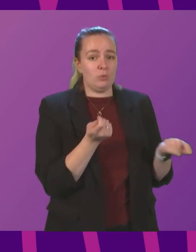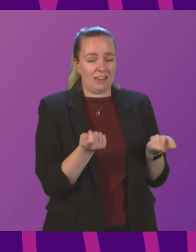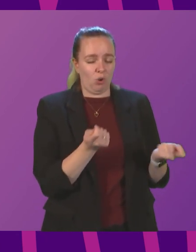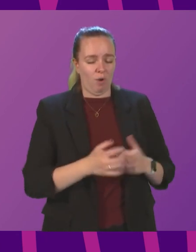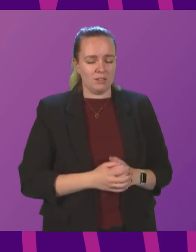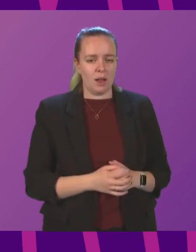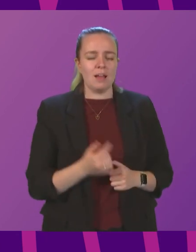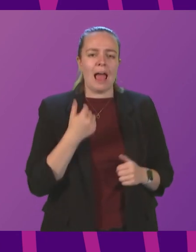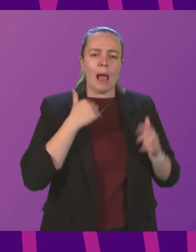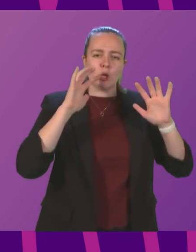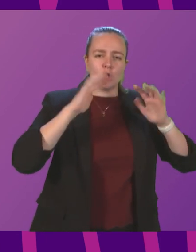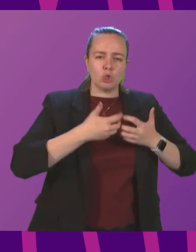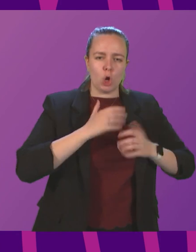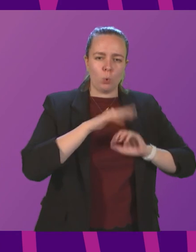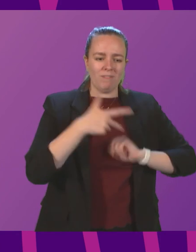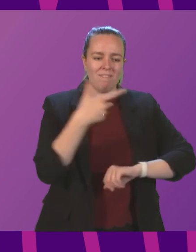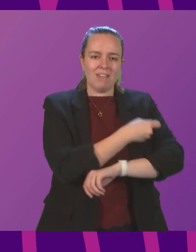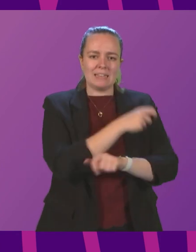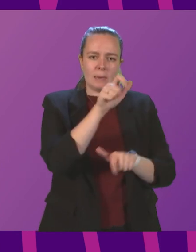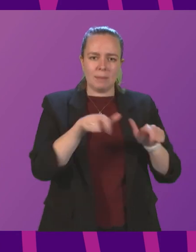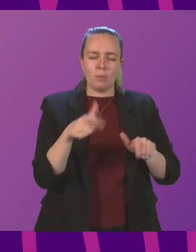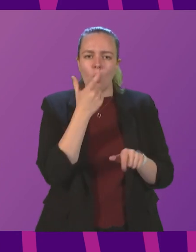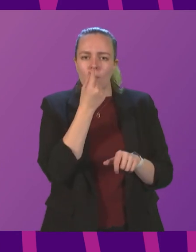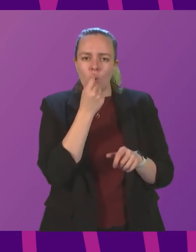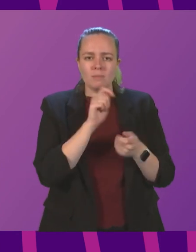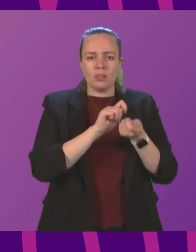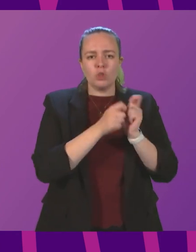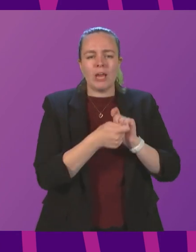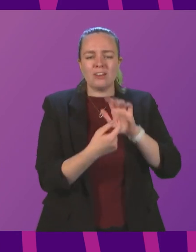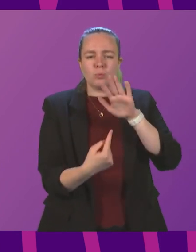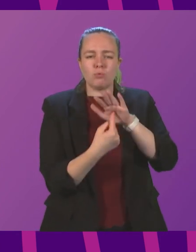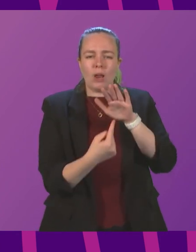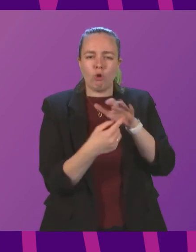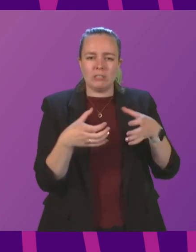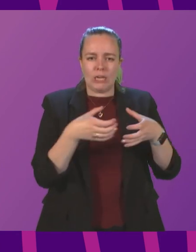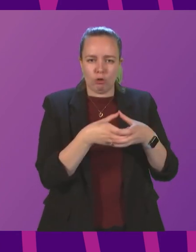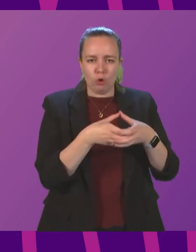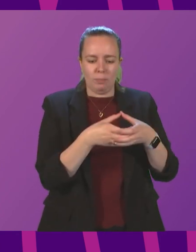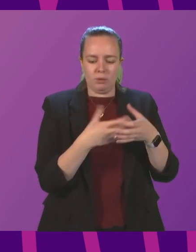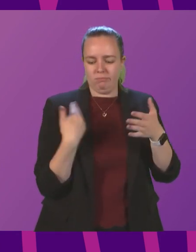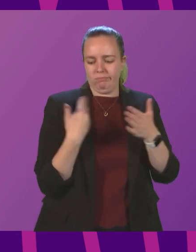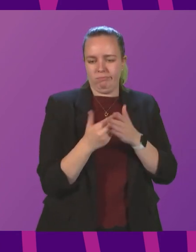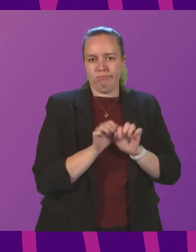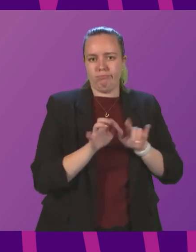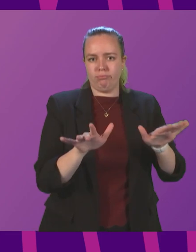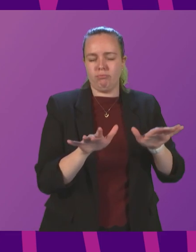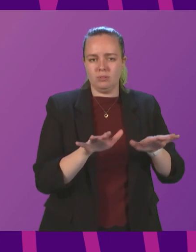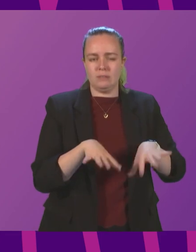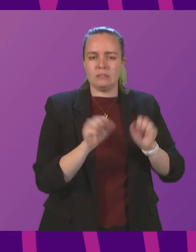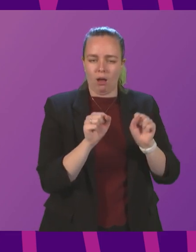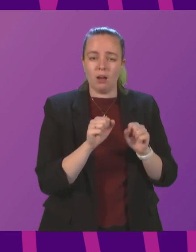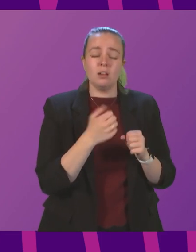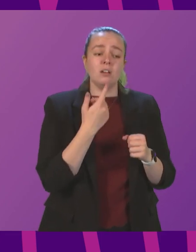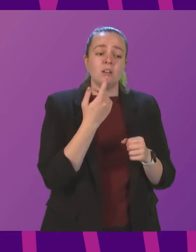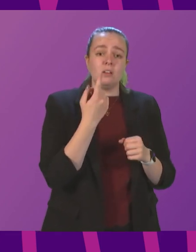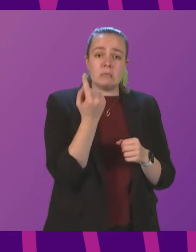I'm concerned about vaccination of people who may have changed priority groups since the vaccination rollout started. For example, if someone was